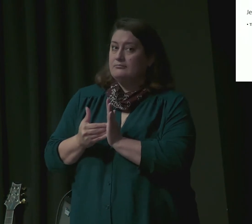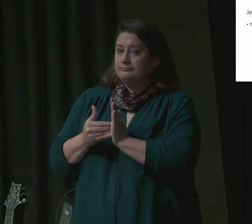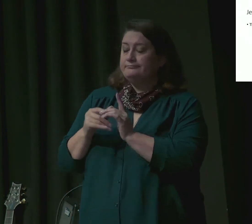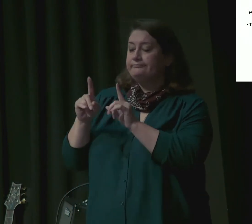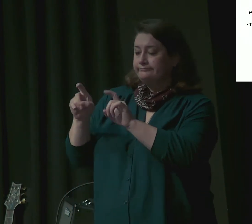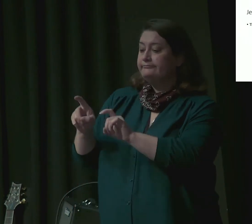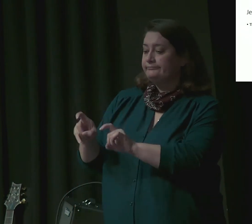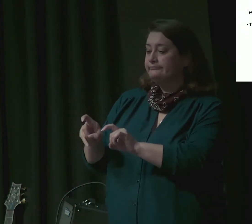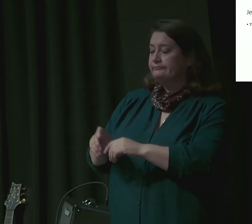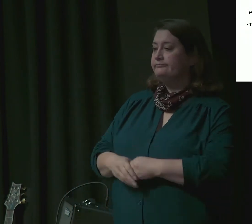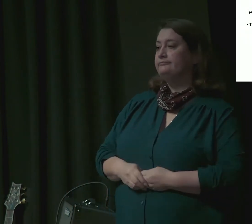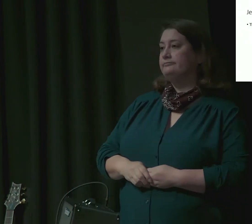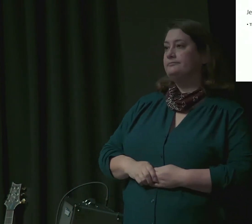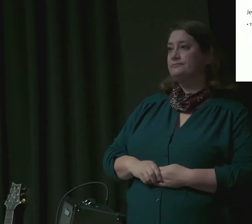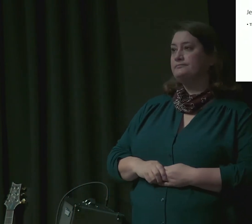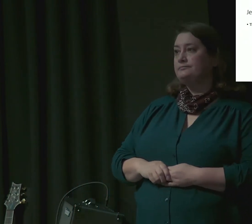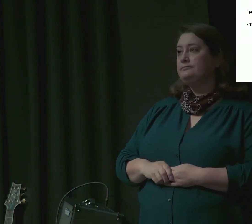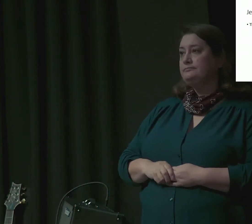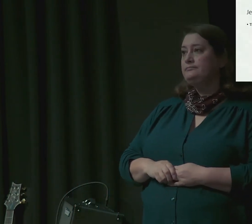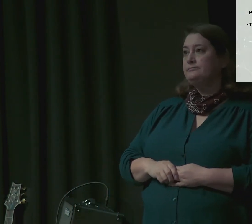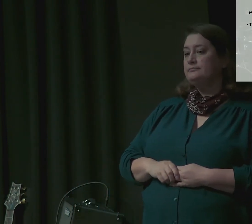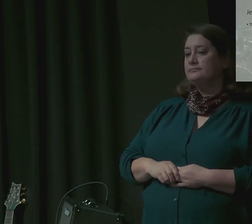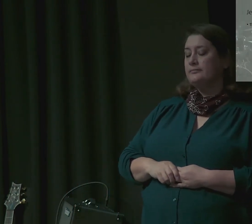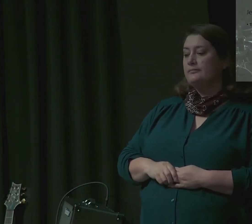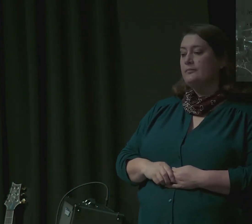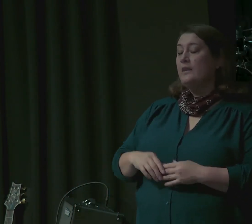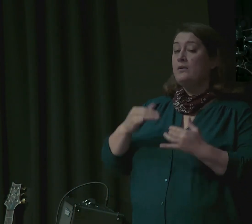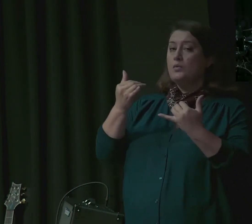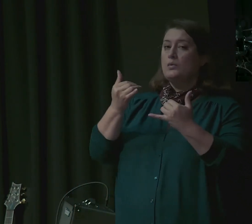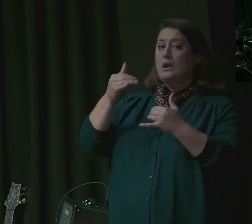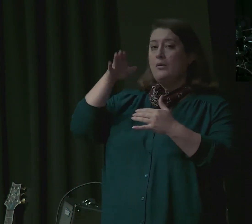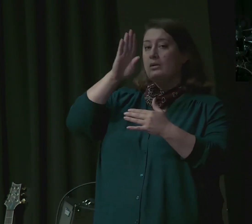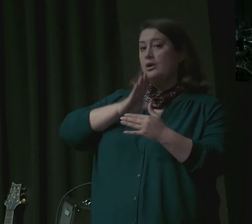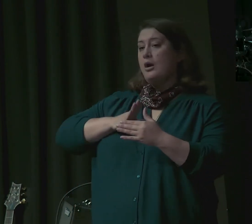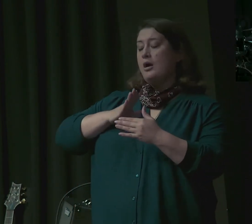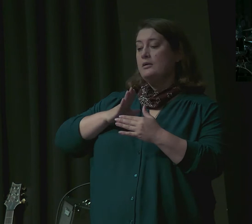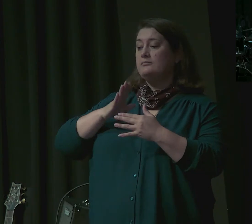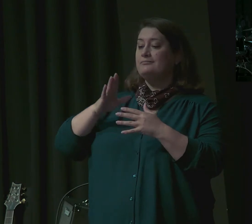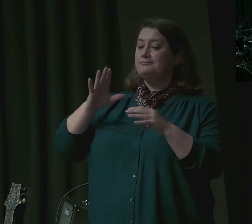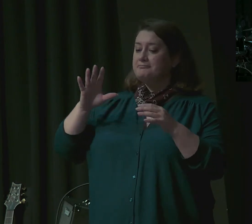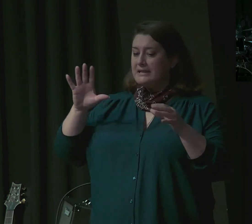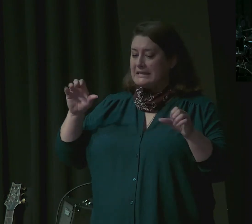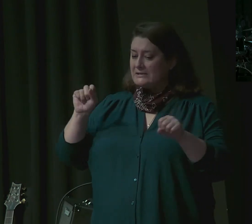sovereign Lord is working to bring the boys back to Egypt.